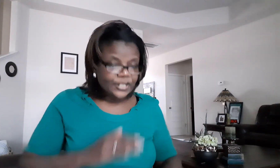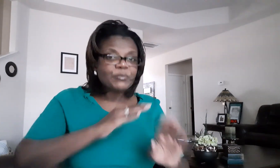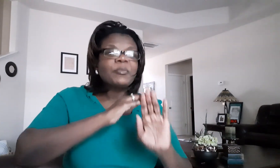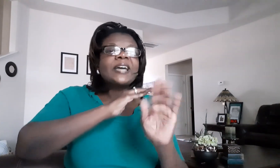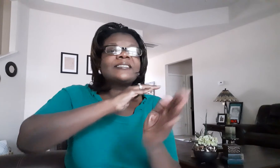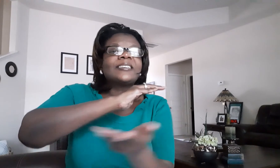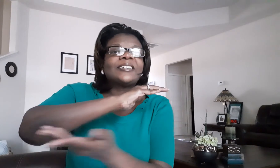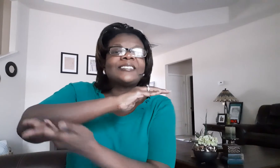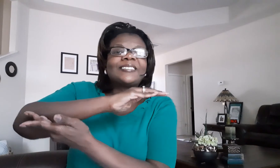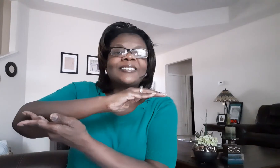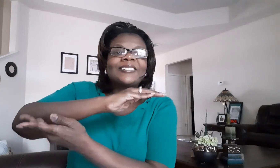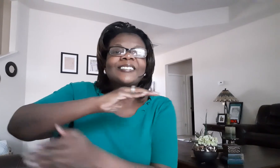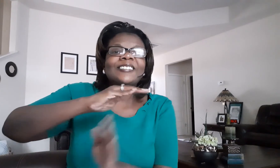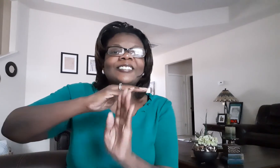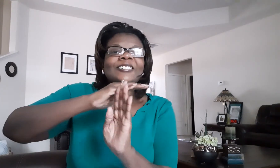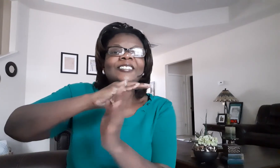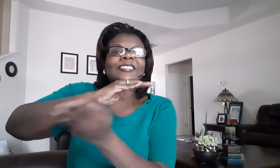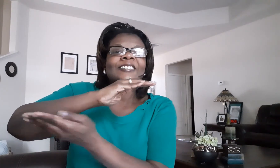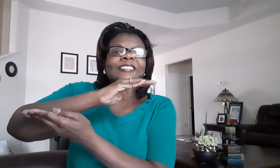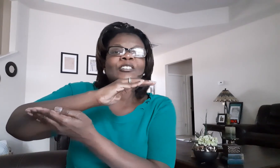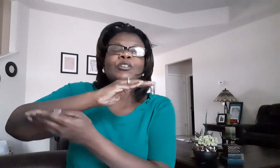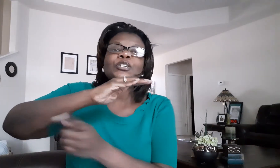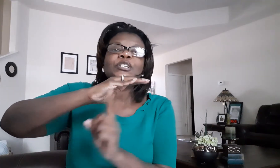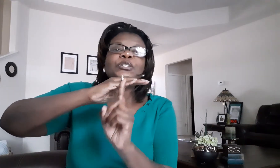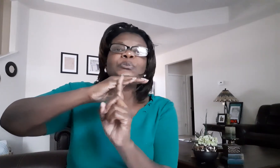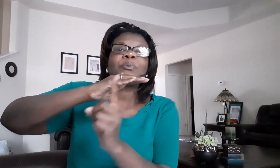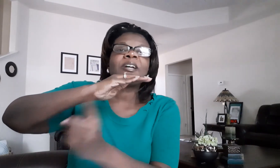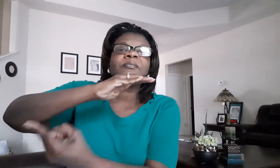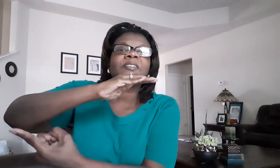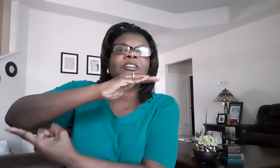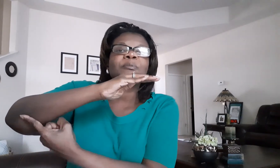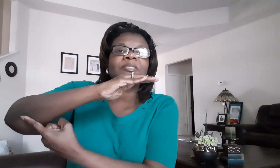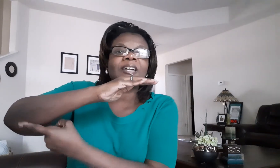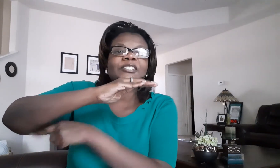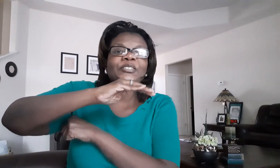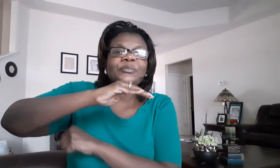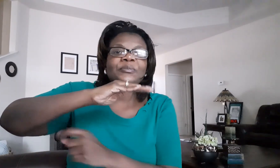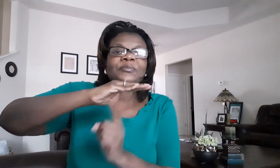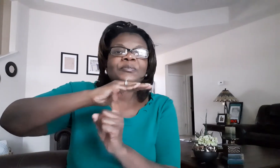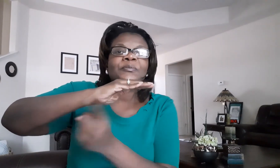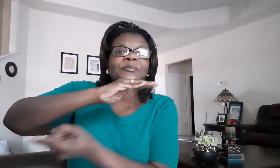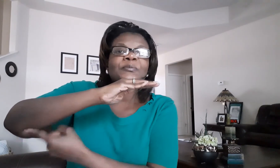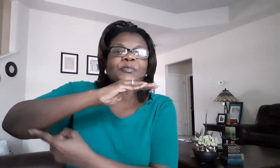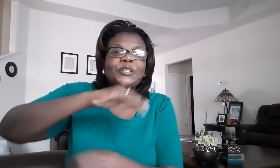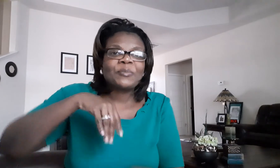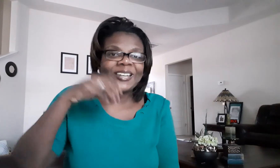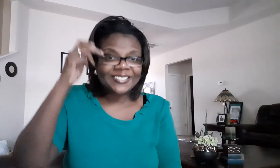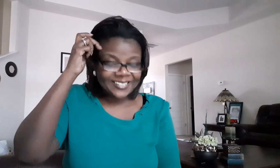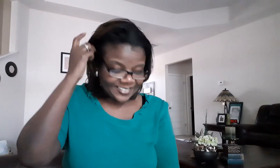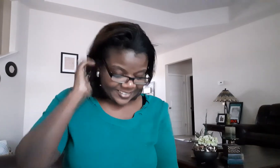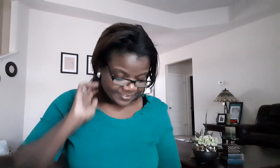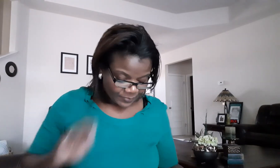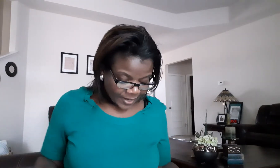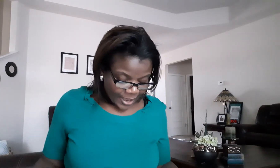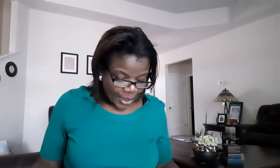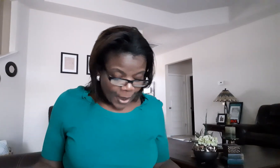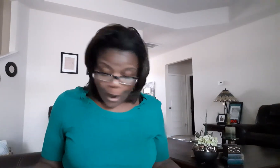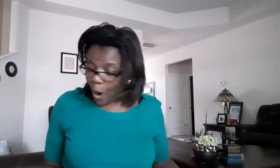basket or you can use one finger with that too for your basket all